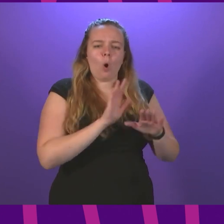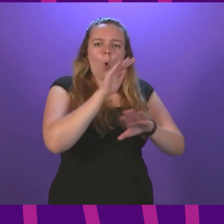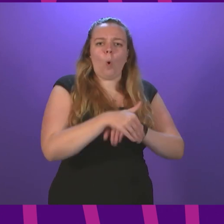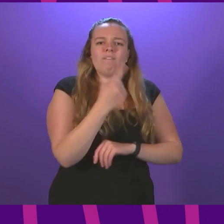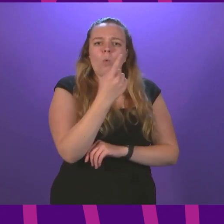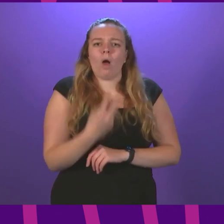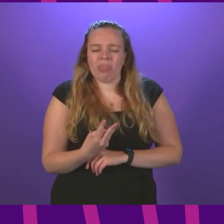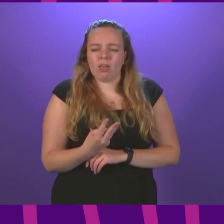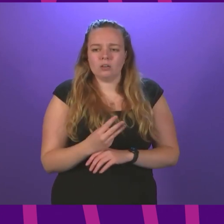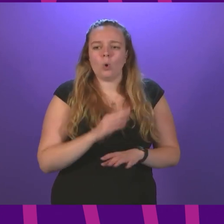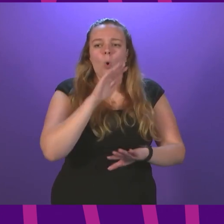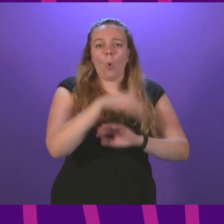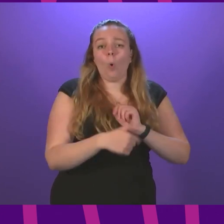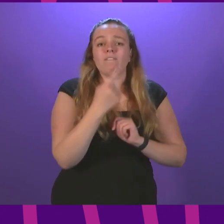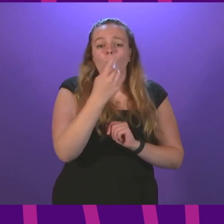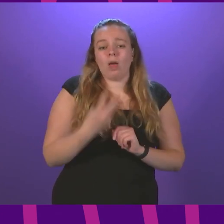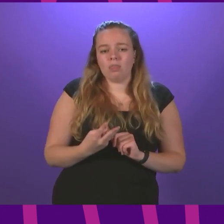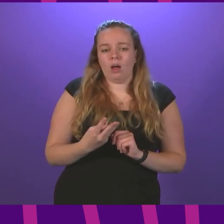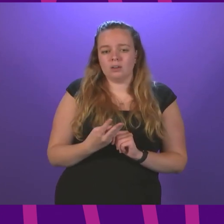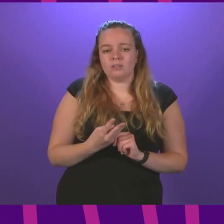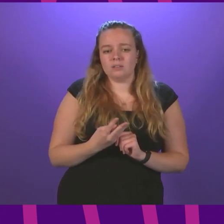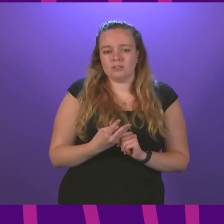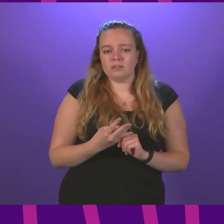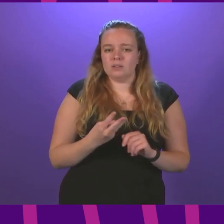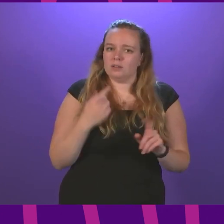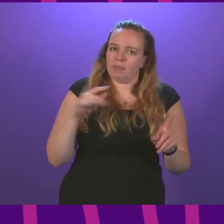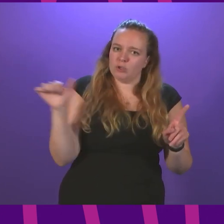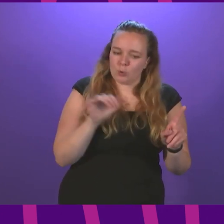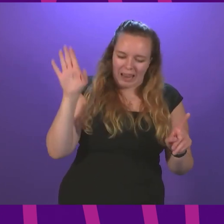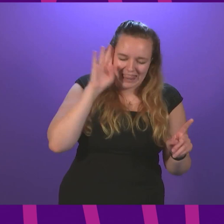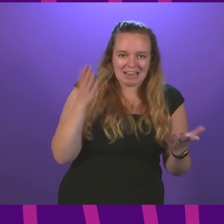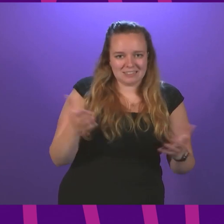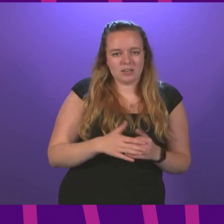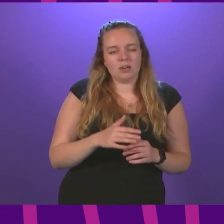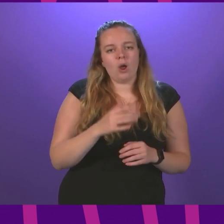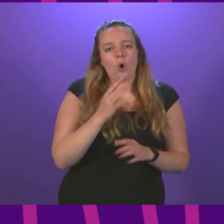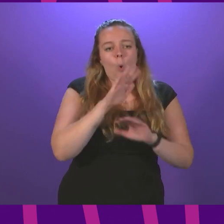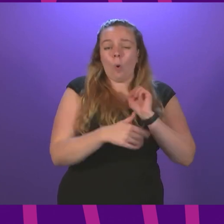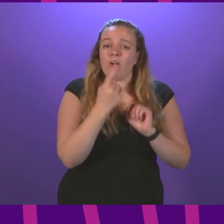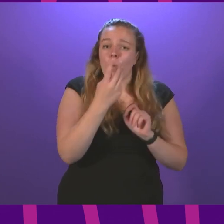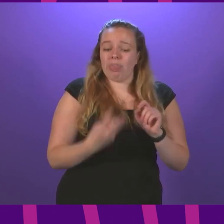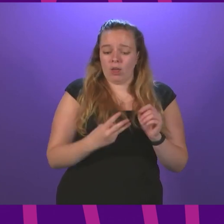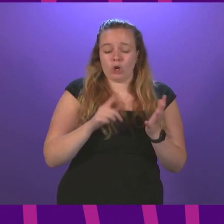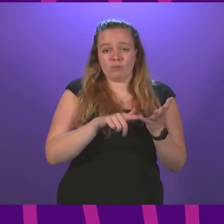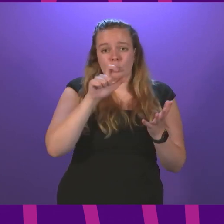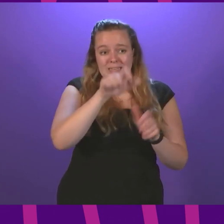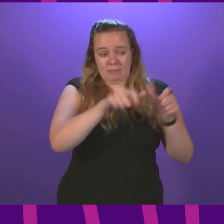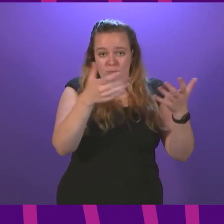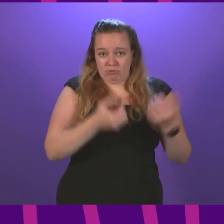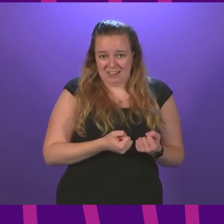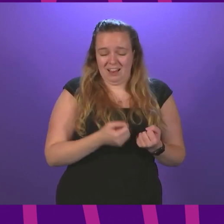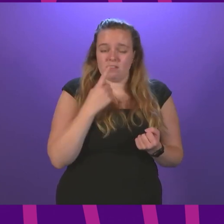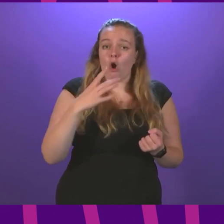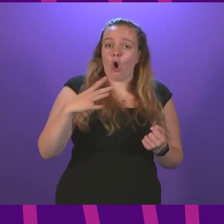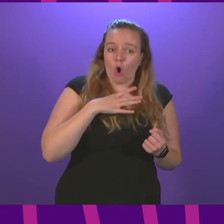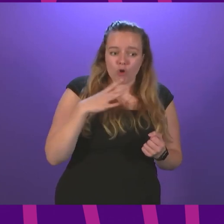third, more than a third, the member might do to listen for once. More than a third of universal credit recipients are